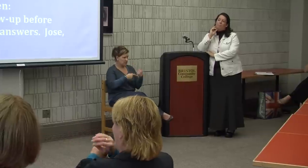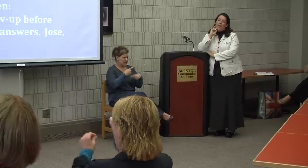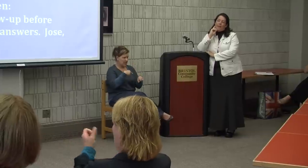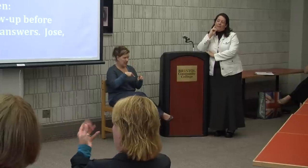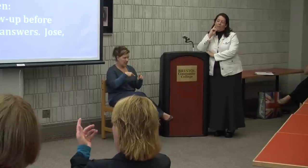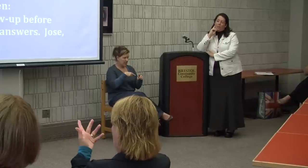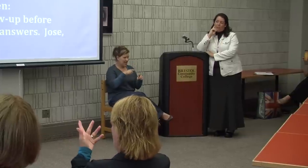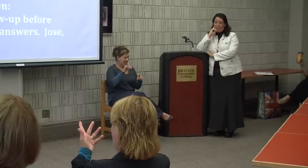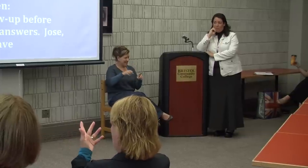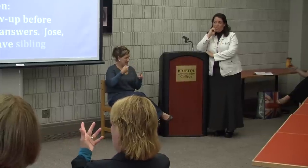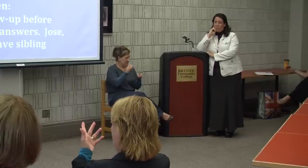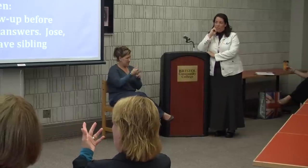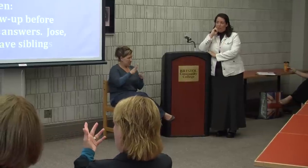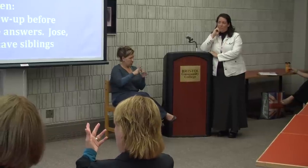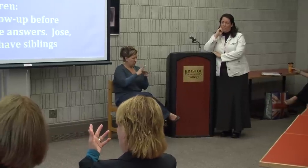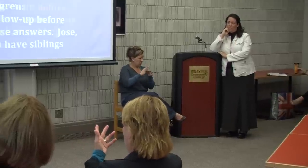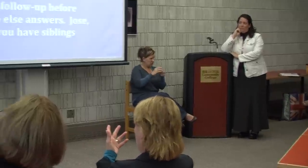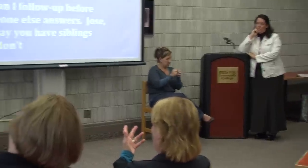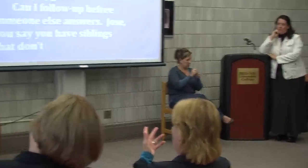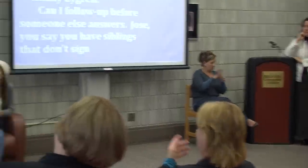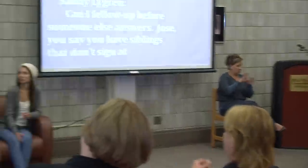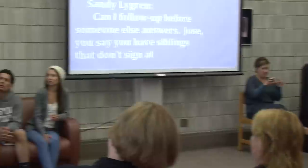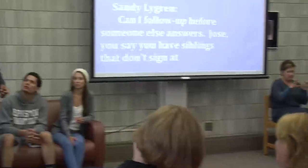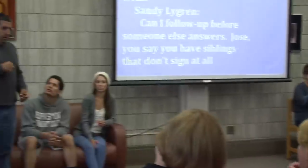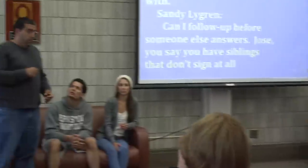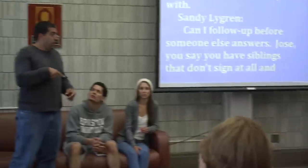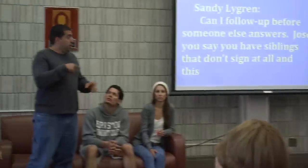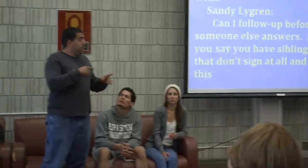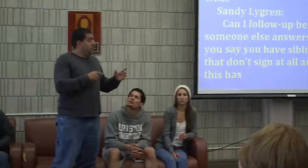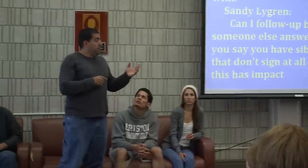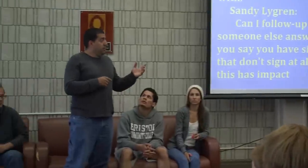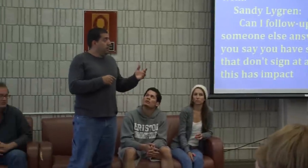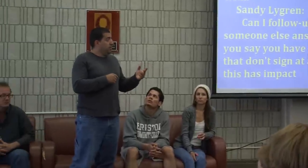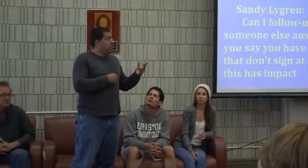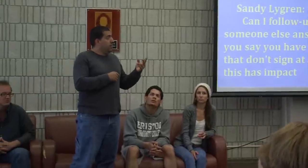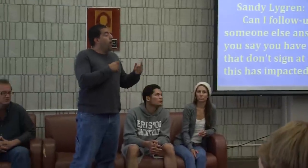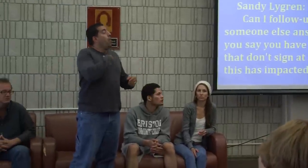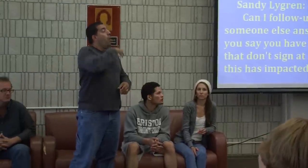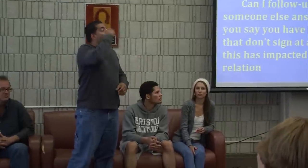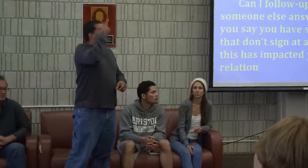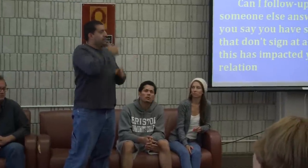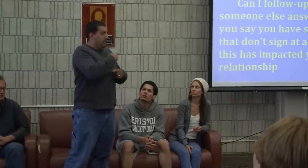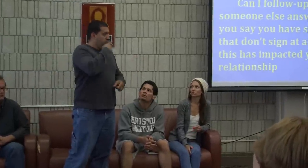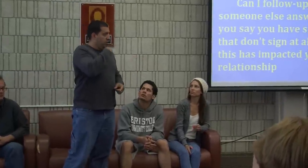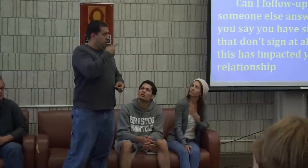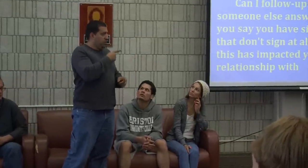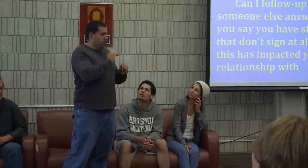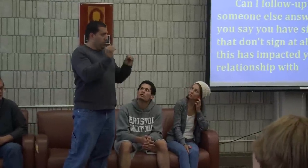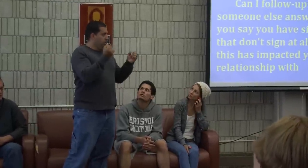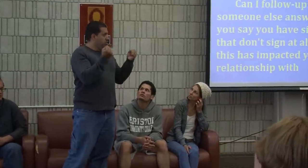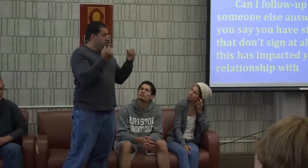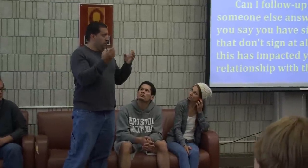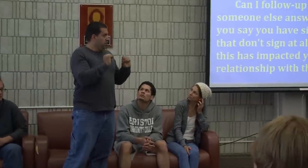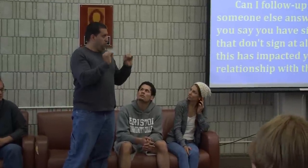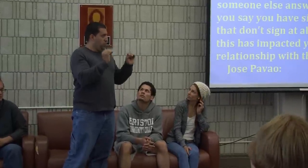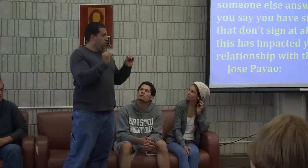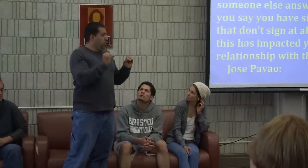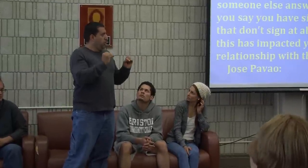impacted your relationship with them? Yes. My sister and brother who are deaf sign but my older sister can hear and she does not